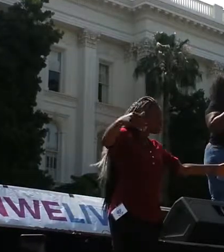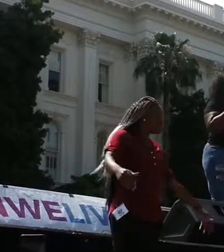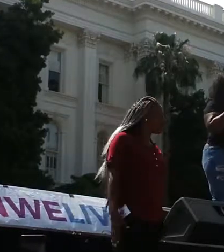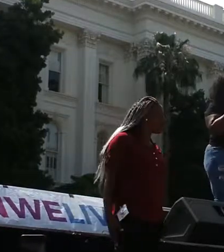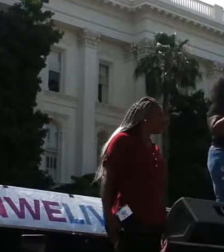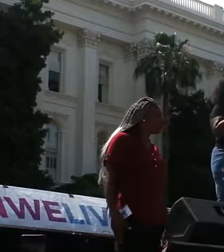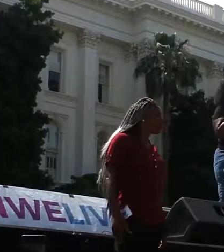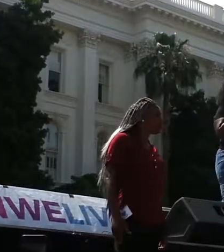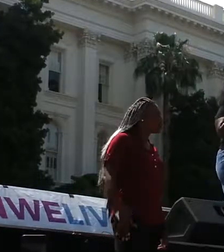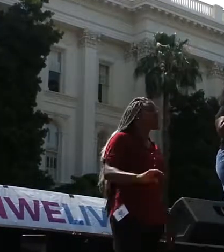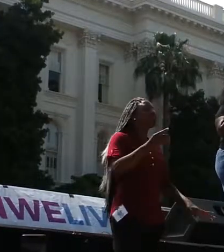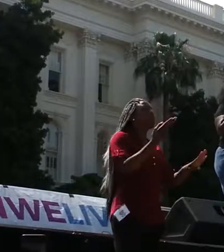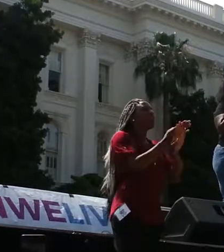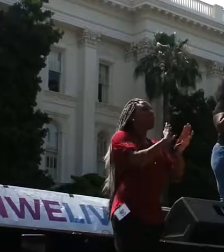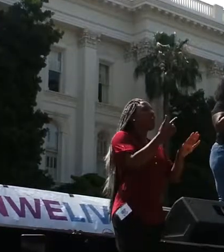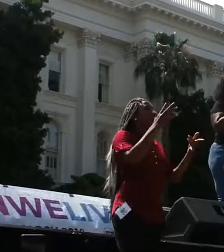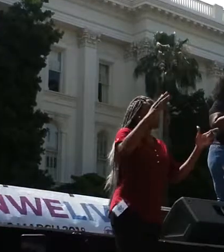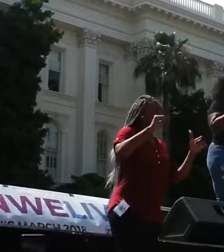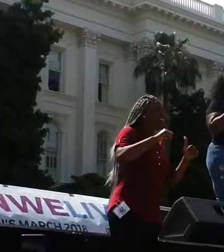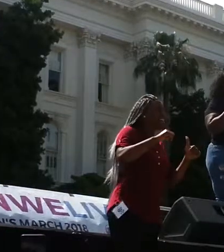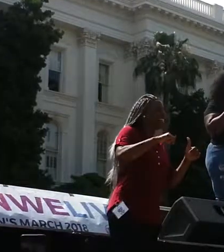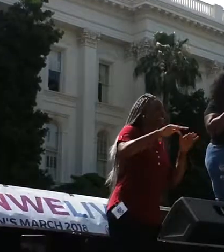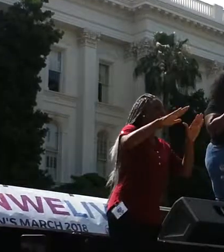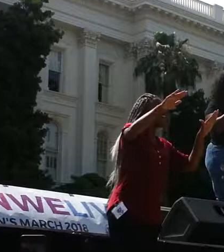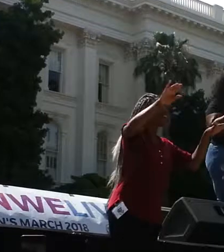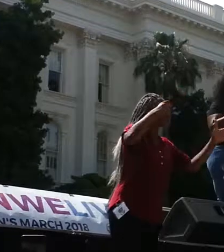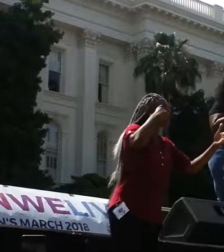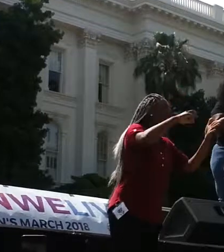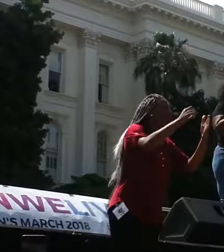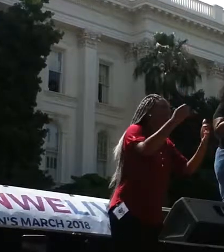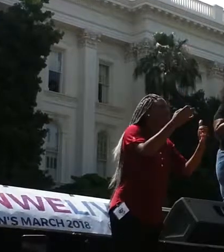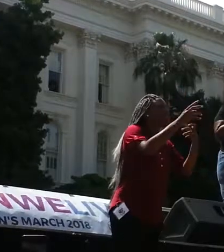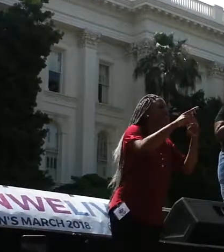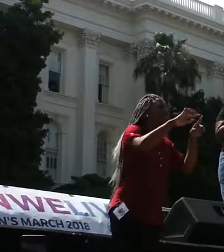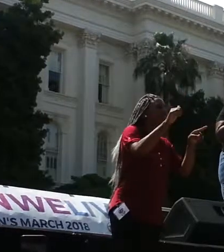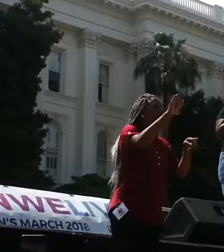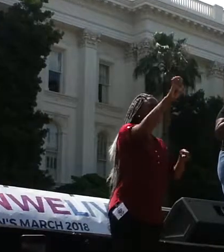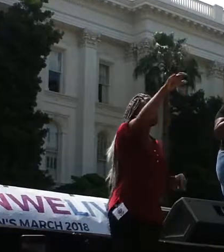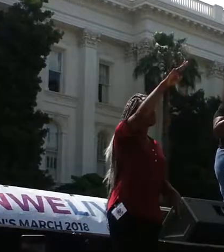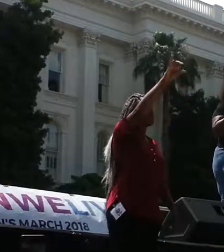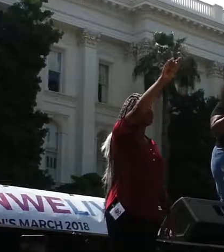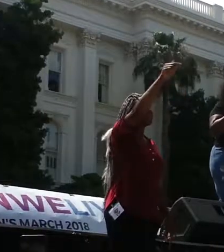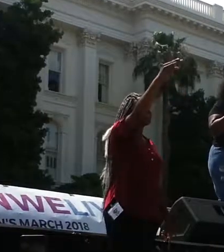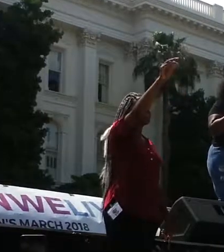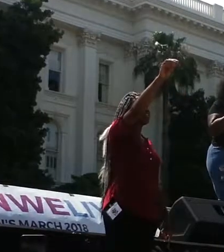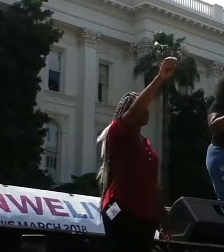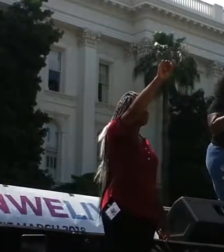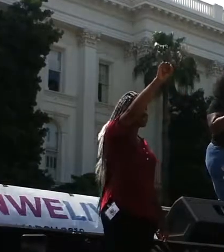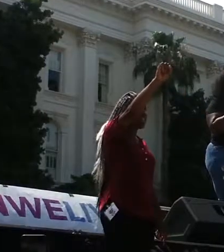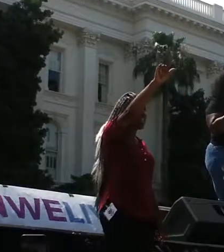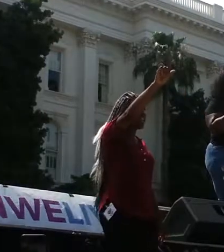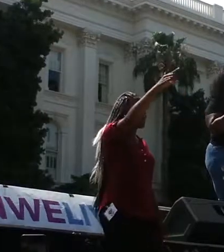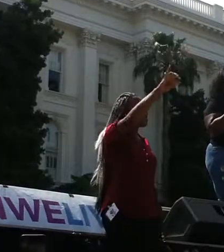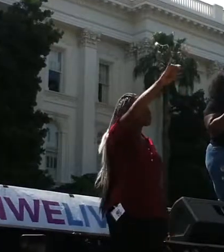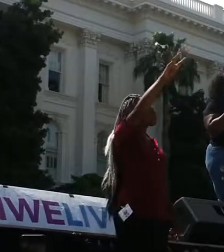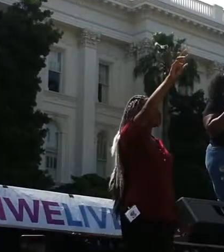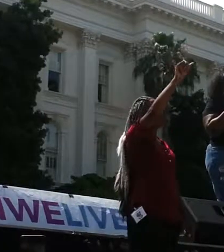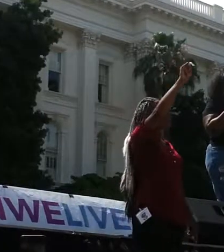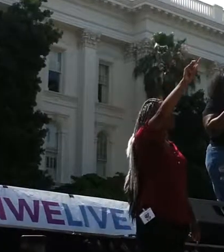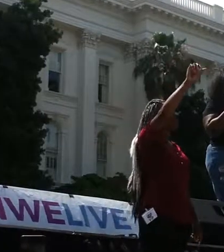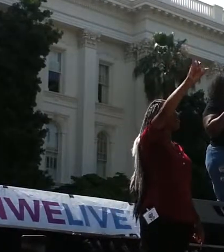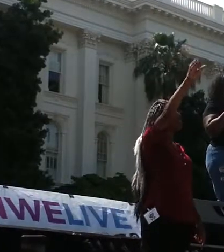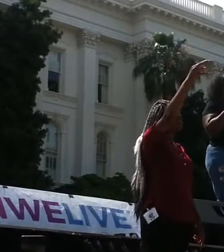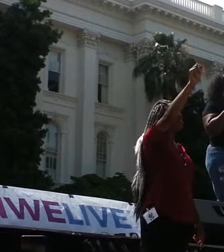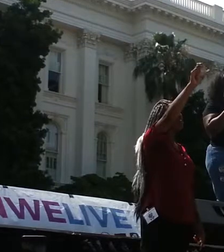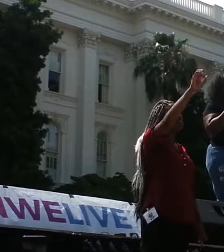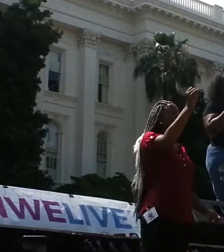So before I wrap up I have to shout out a few important women that I know. Sequita Thompson, Yolanda Banks-Reed and Wanda Johnson and so many